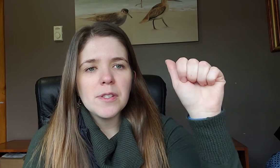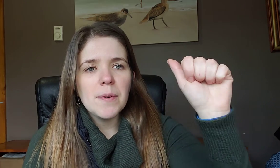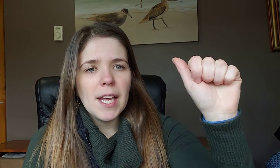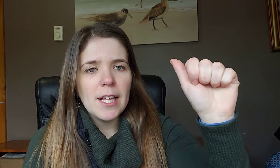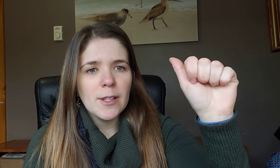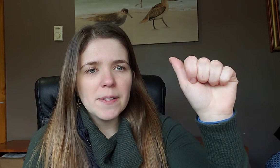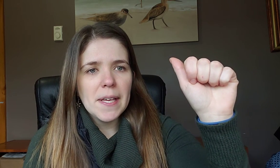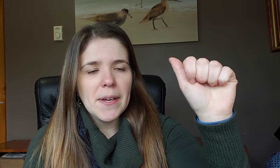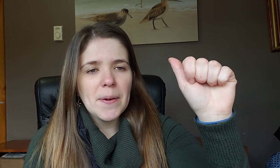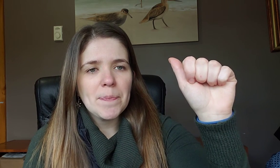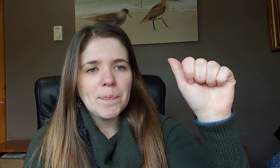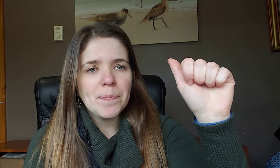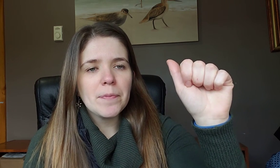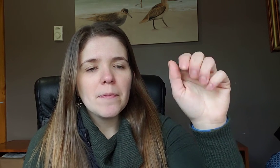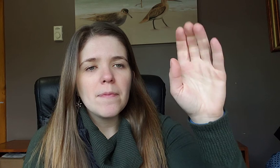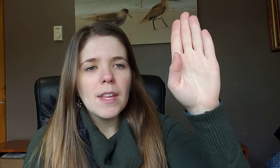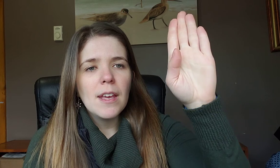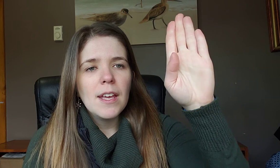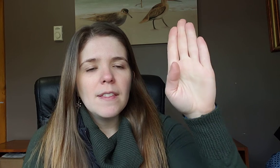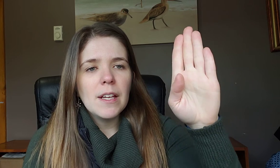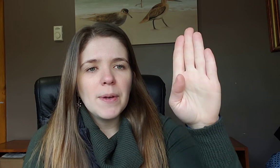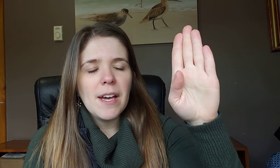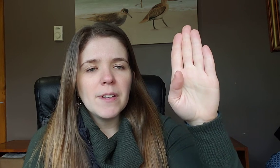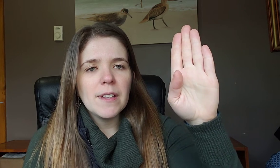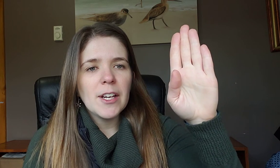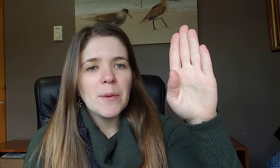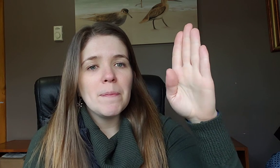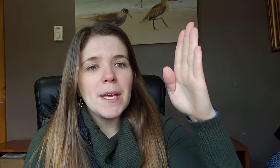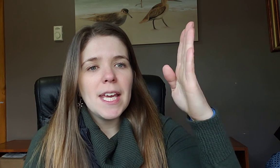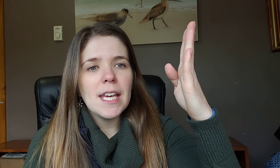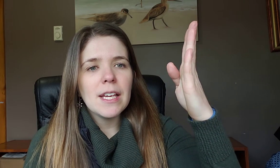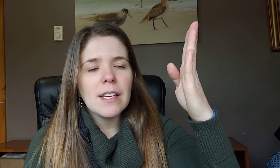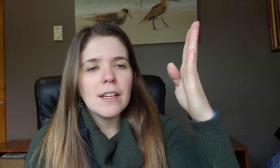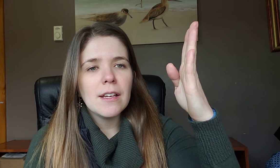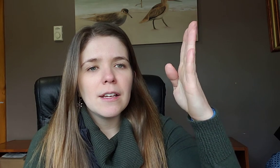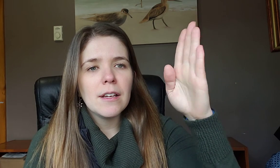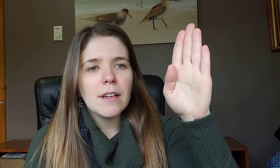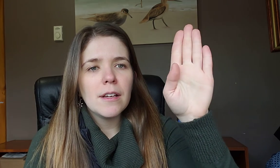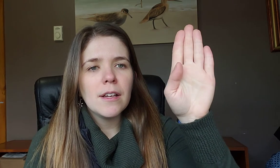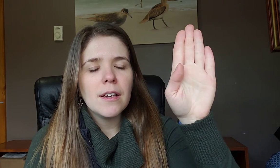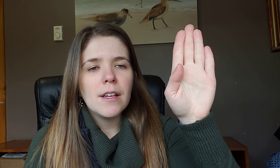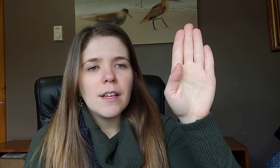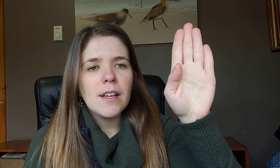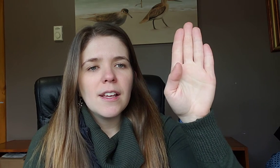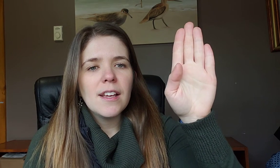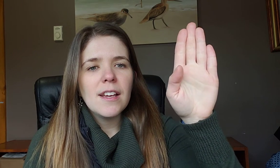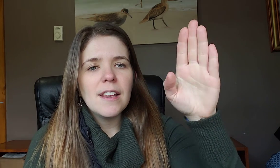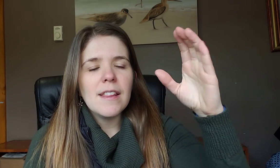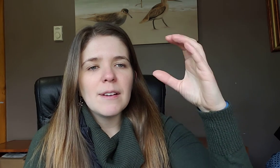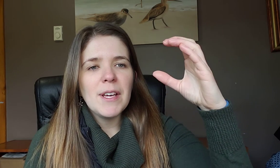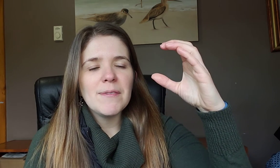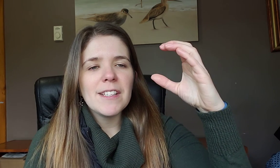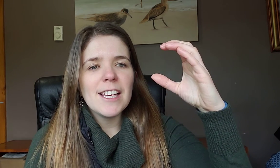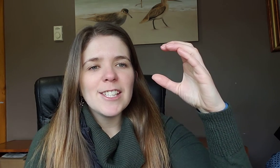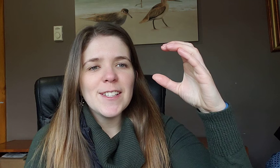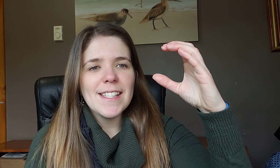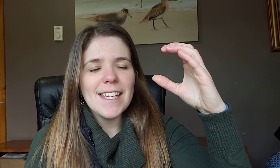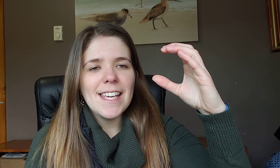see what a looks like then we have a letter B then we have the letter C